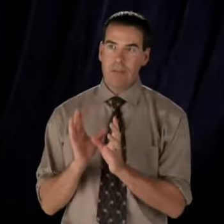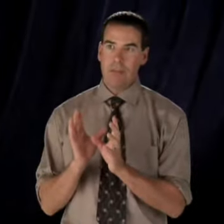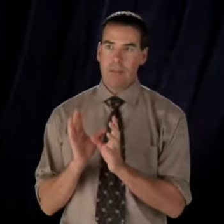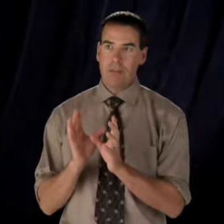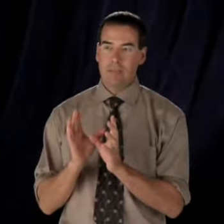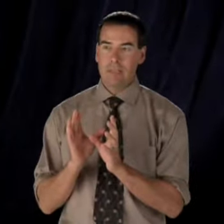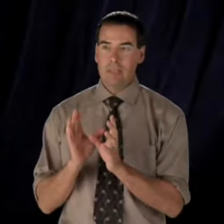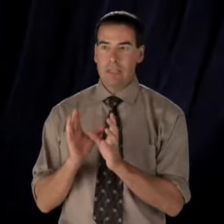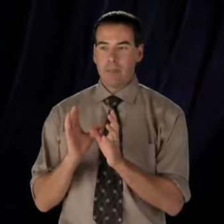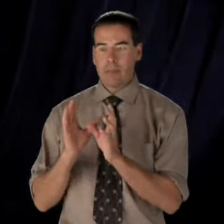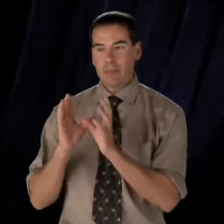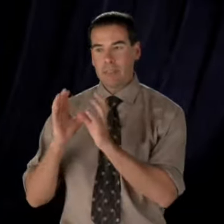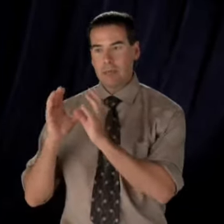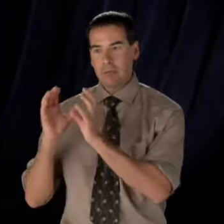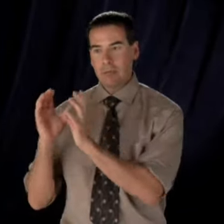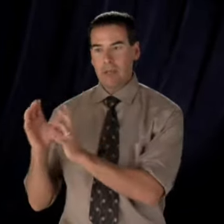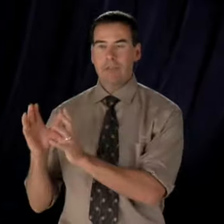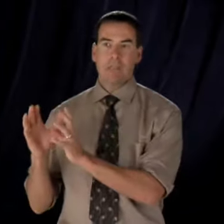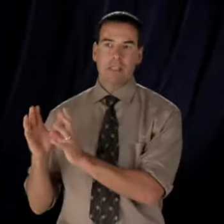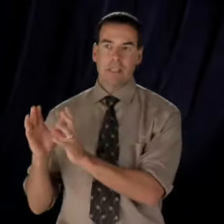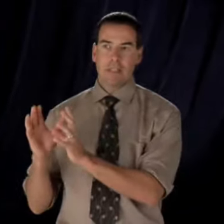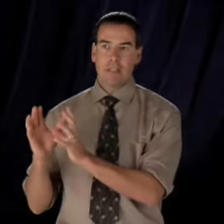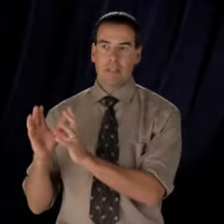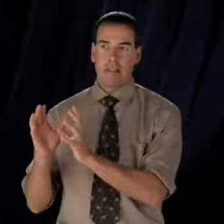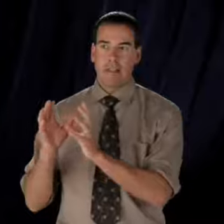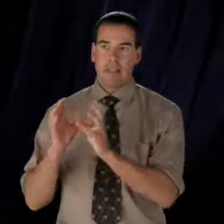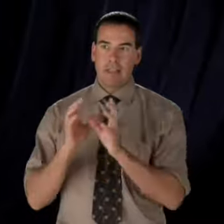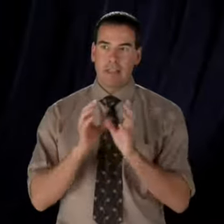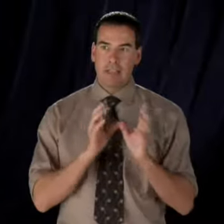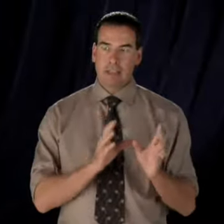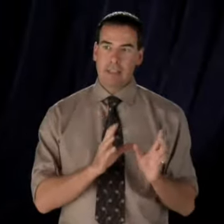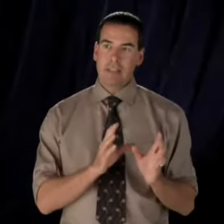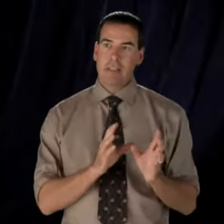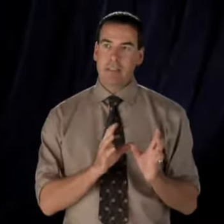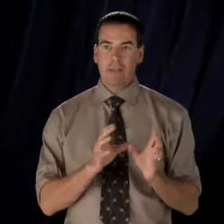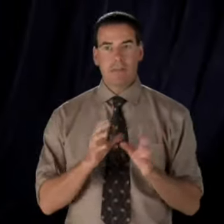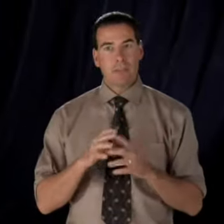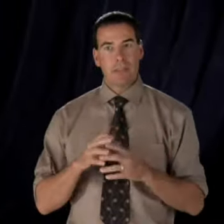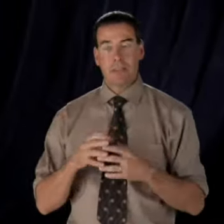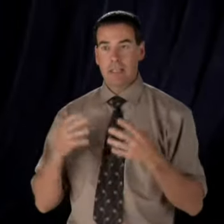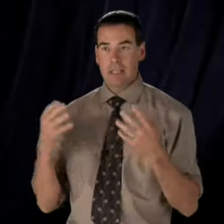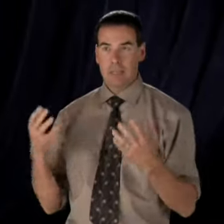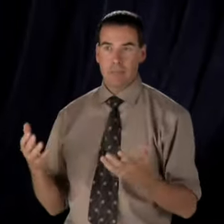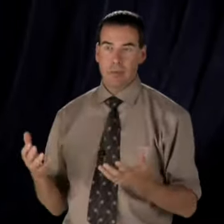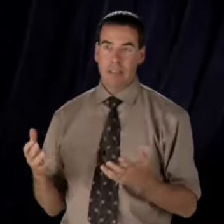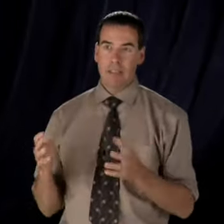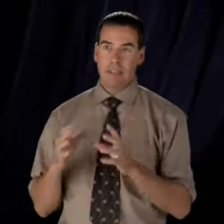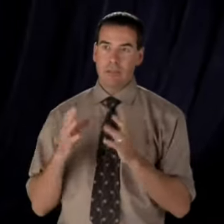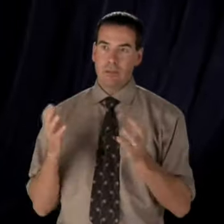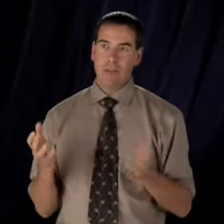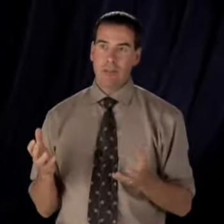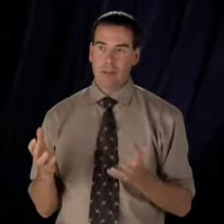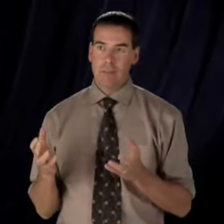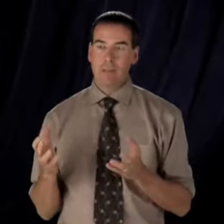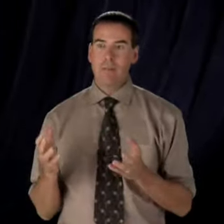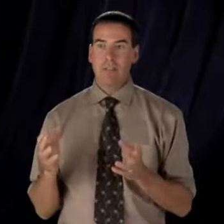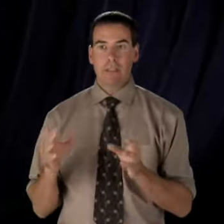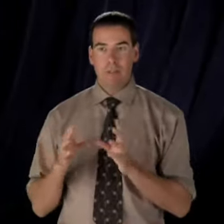valve between the bureaucracy and the citizen. So if the citizen has a complaint, they go to the ombudsman, and the